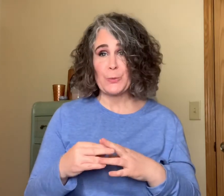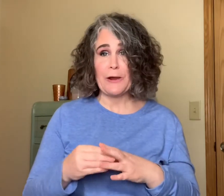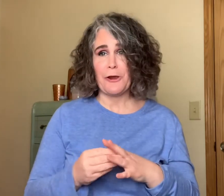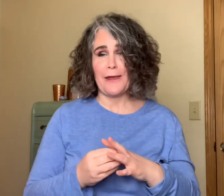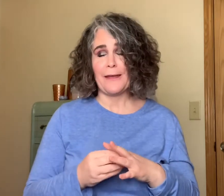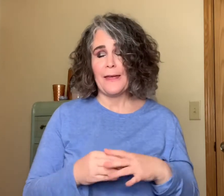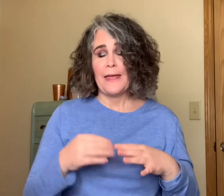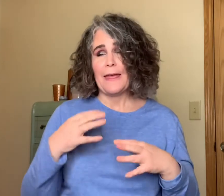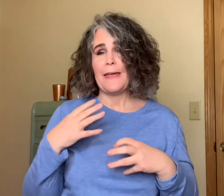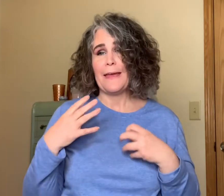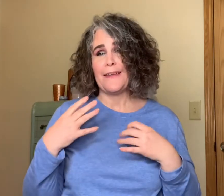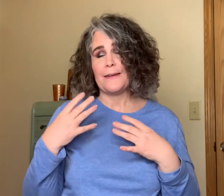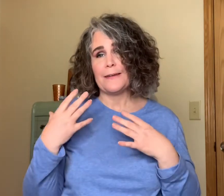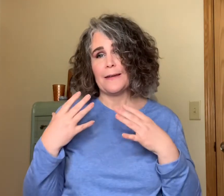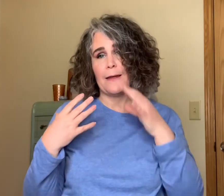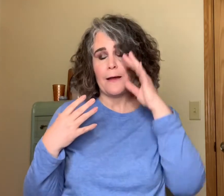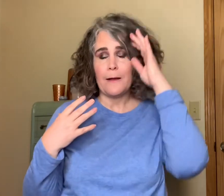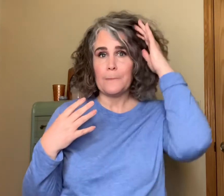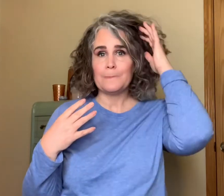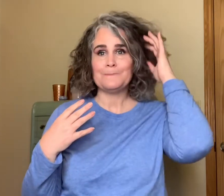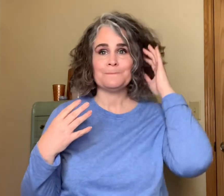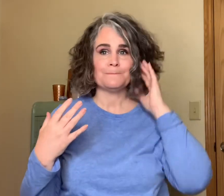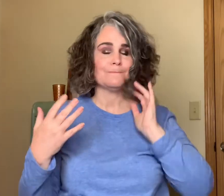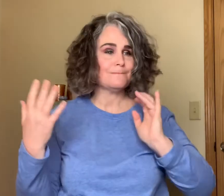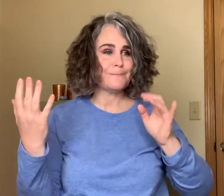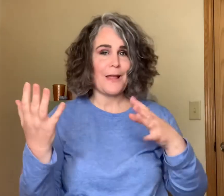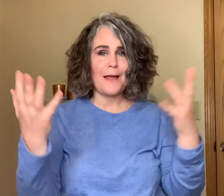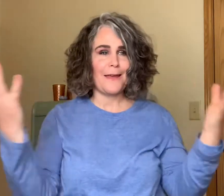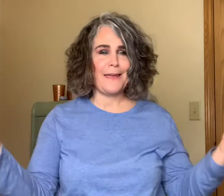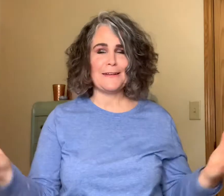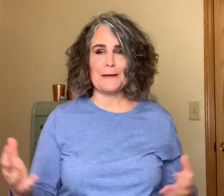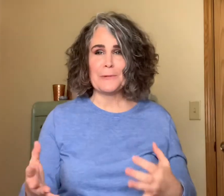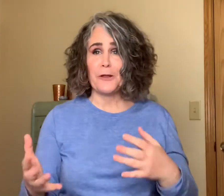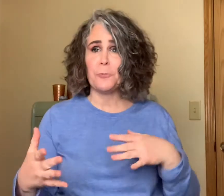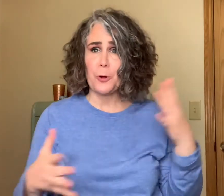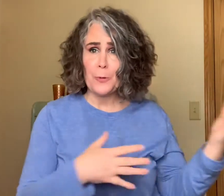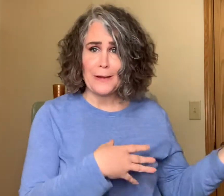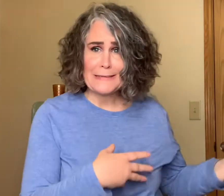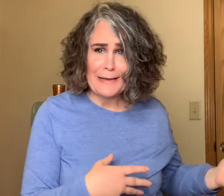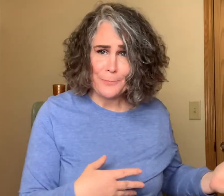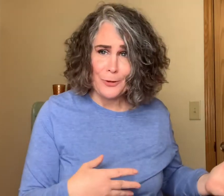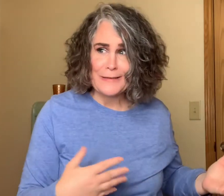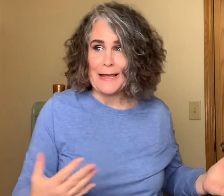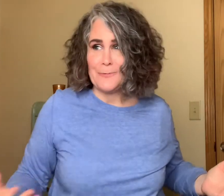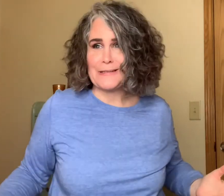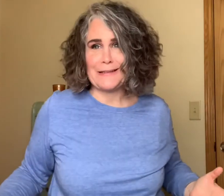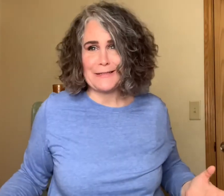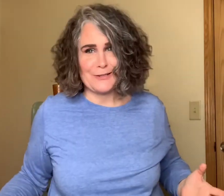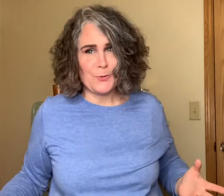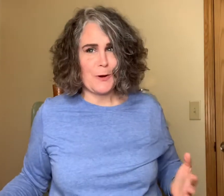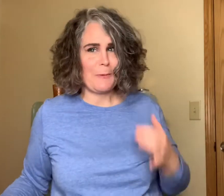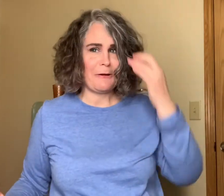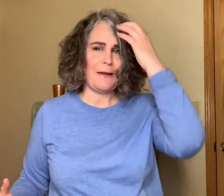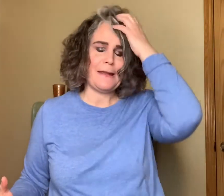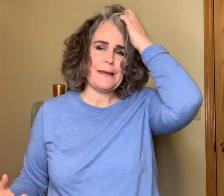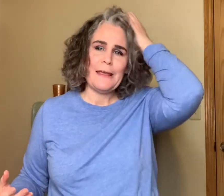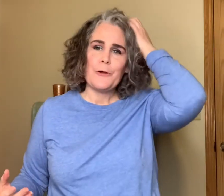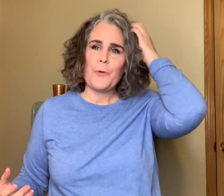wearing and um I ended up telling them go get a sample because I was in the store wearing it when